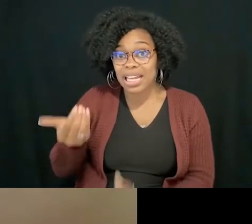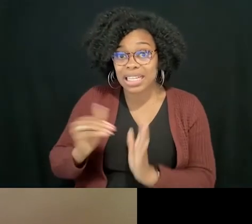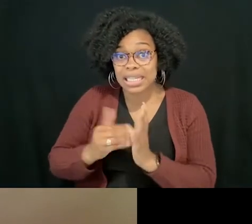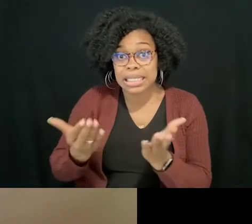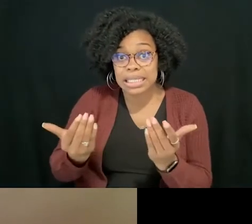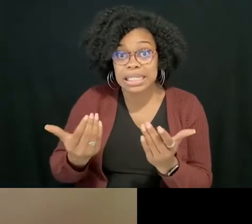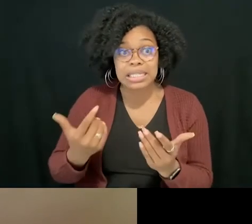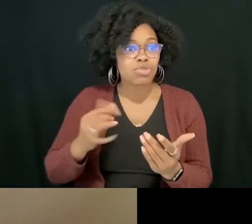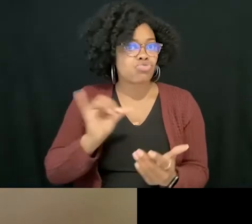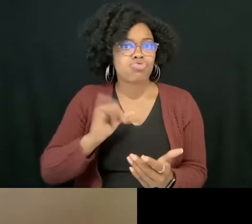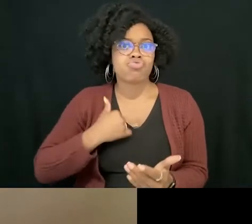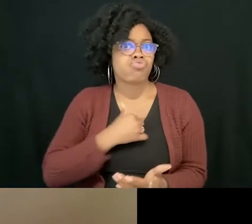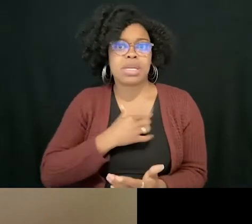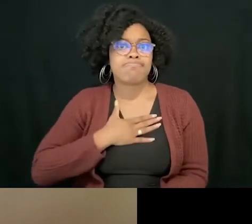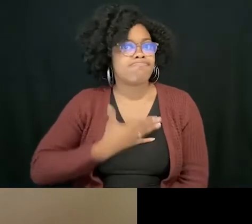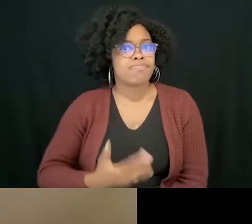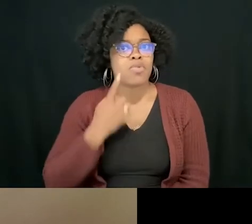happy to answer people's questions either of both of us.